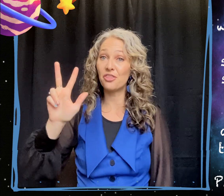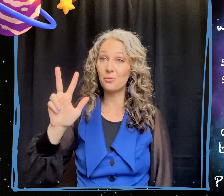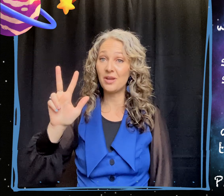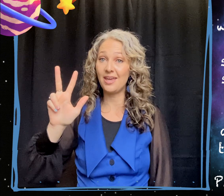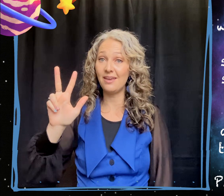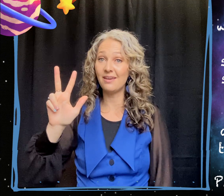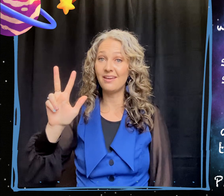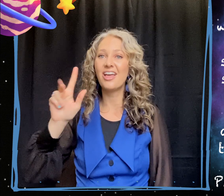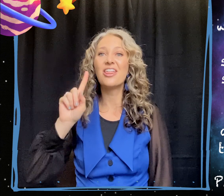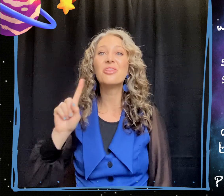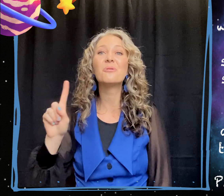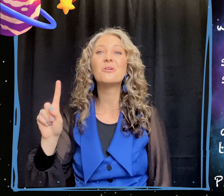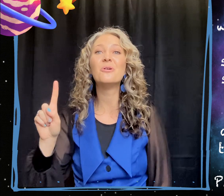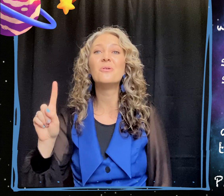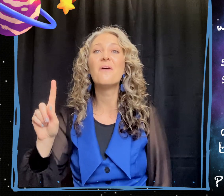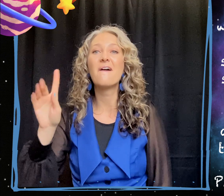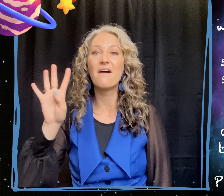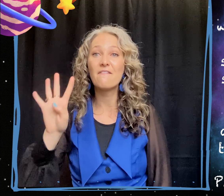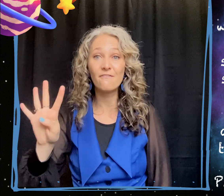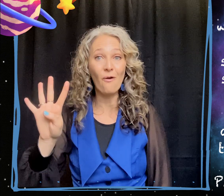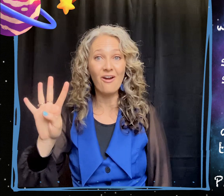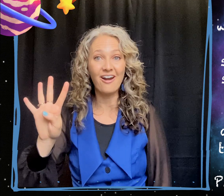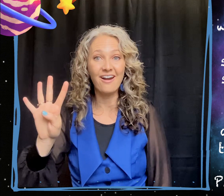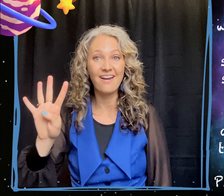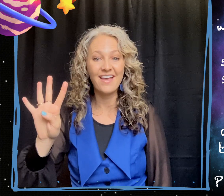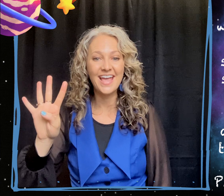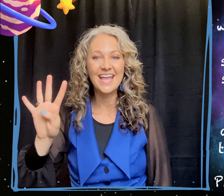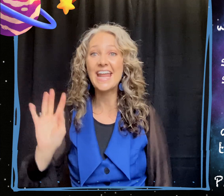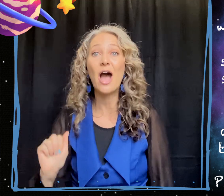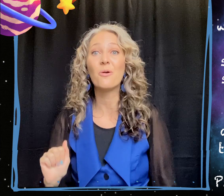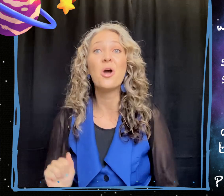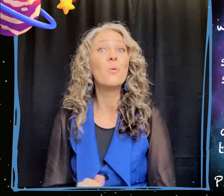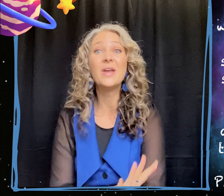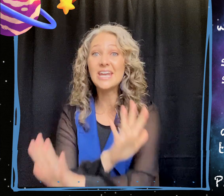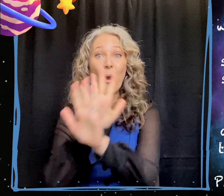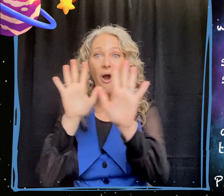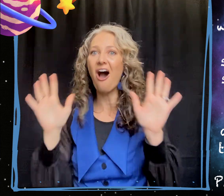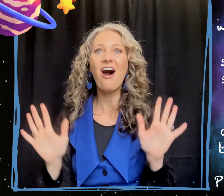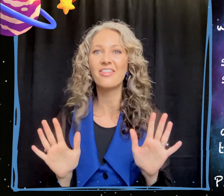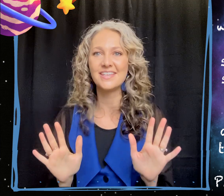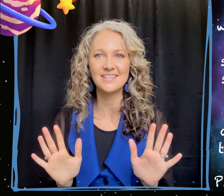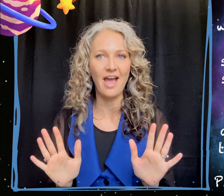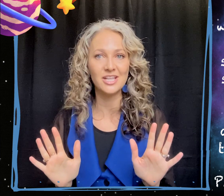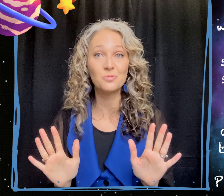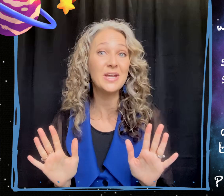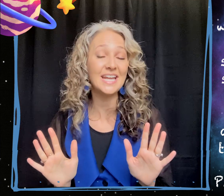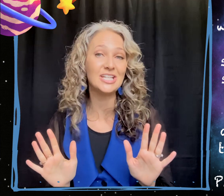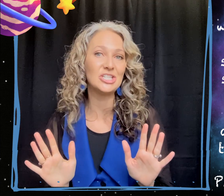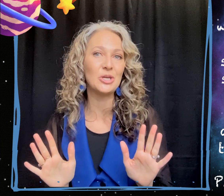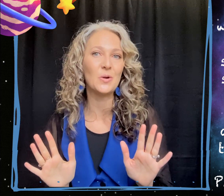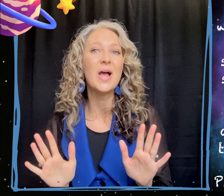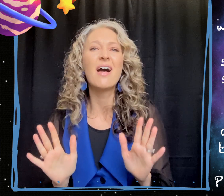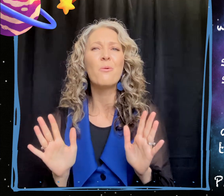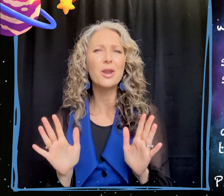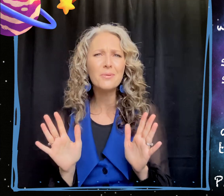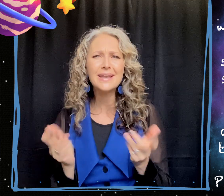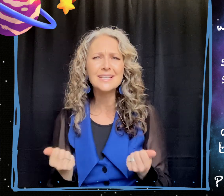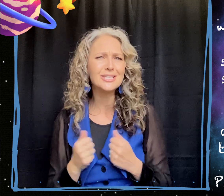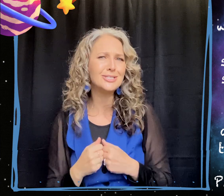3 through 4. Now, we know all the signs we need to. What do we need to